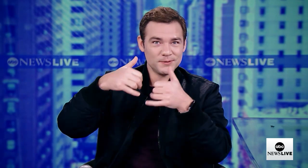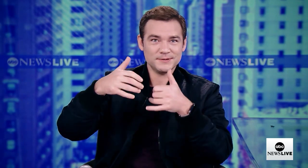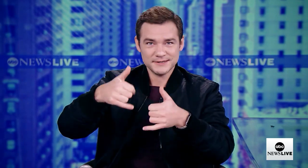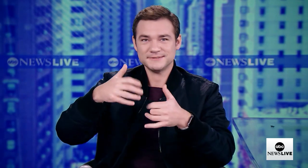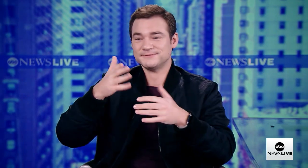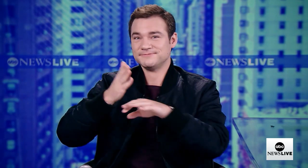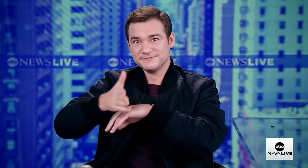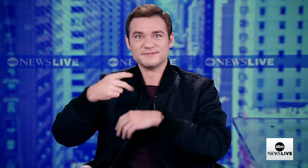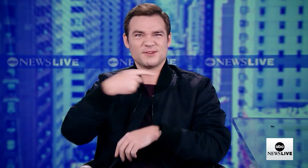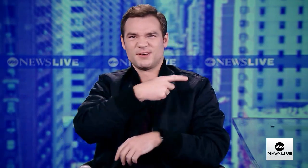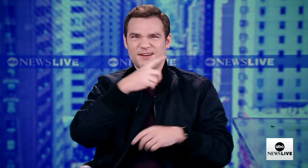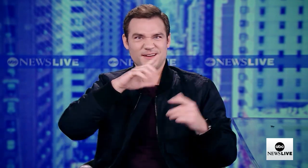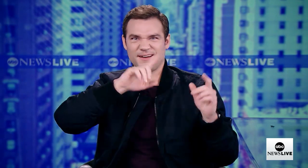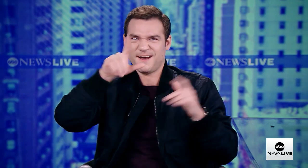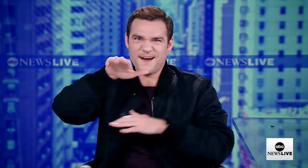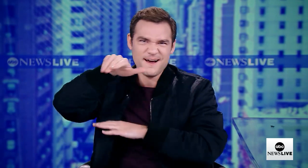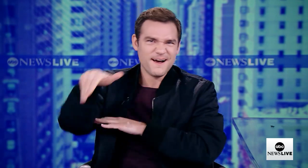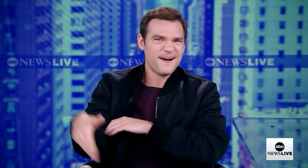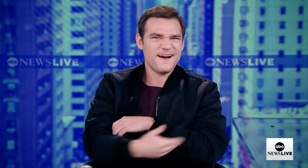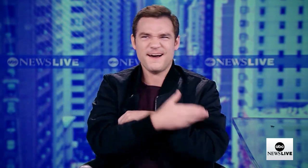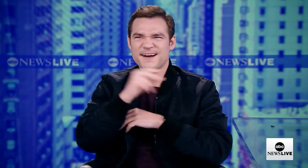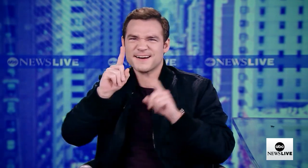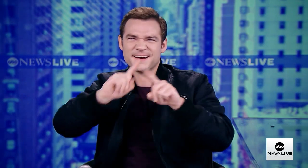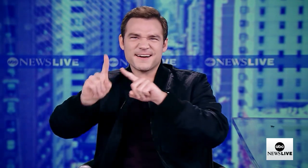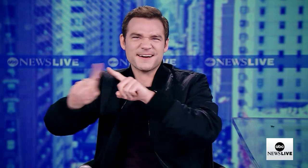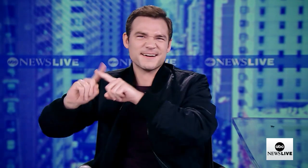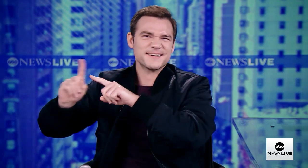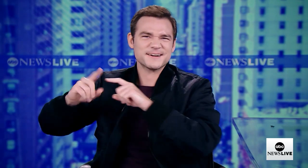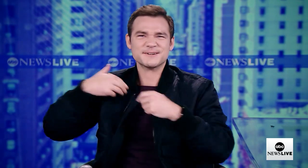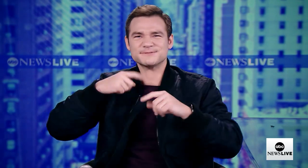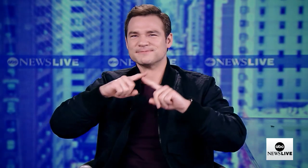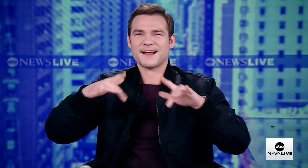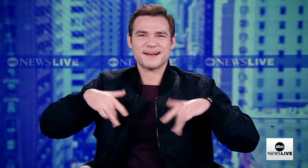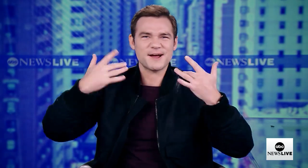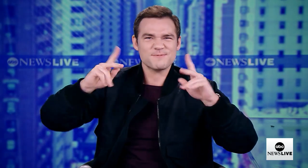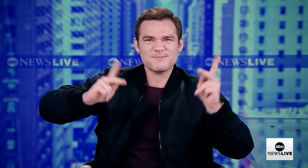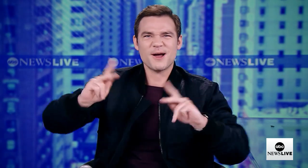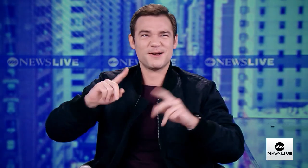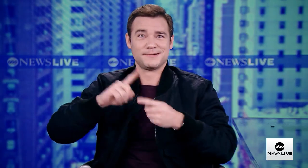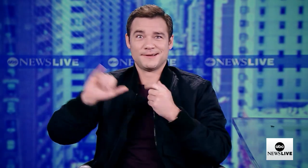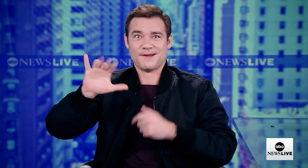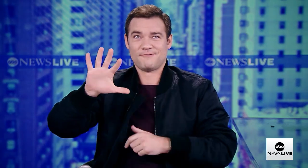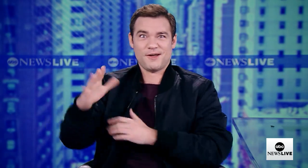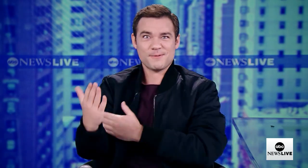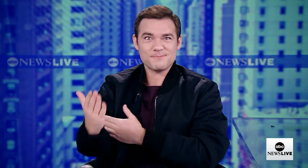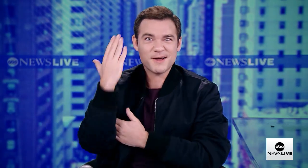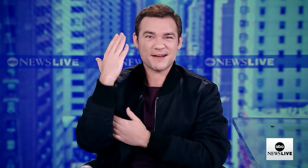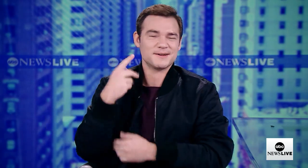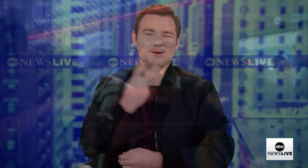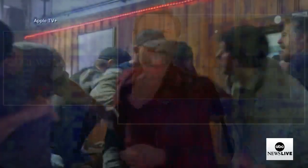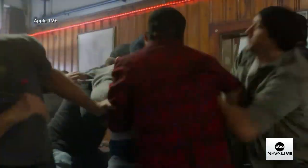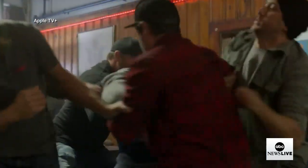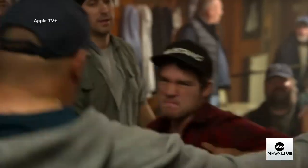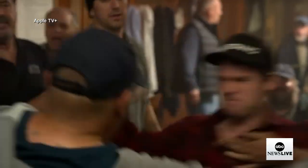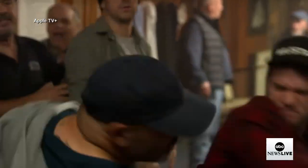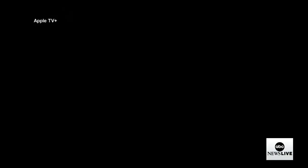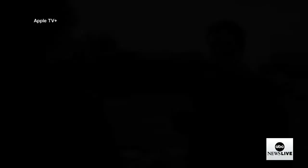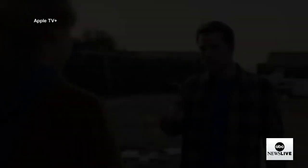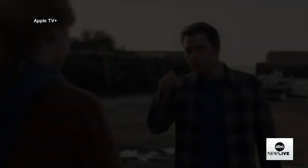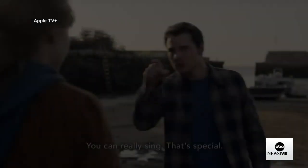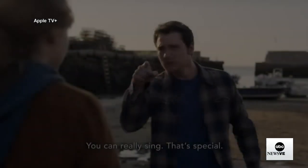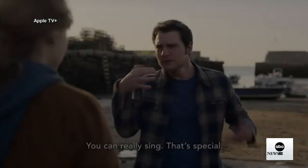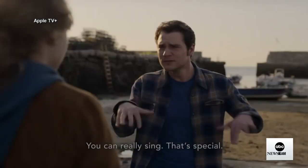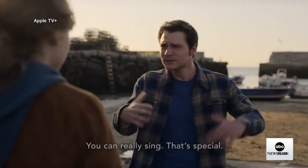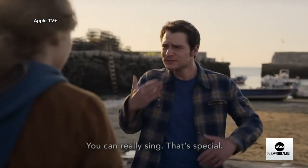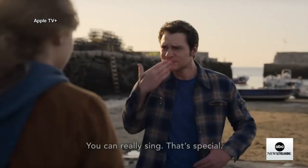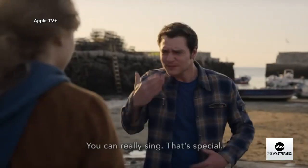They came to the Oscars. And after that, they partied with me all night. We went to the after parties. I saw my mom stay out